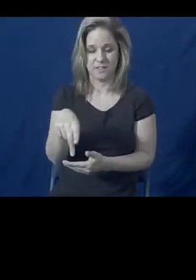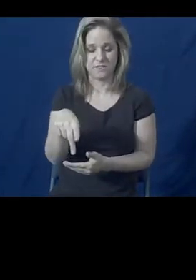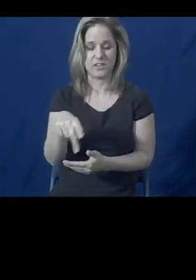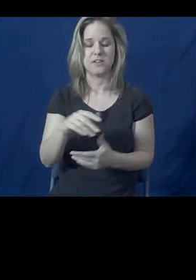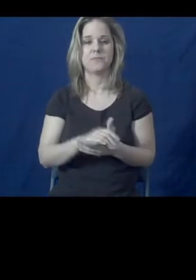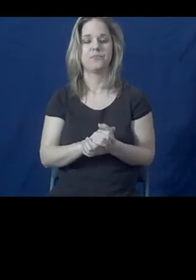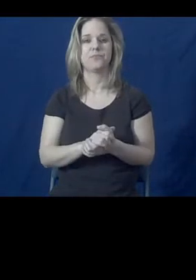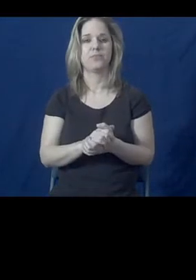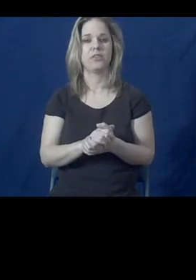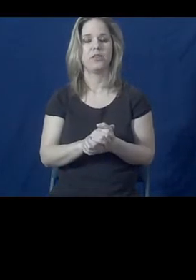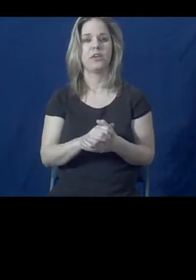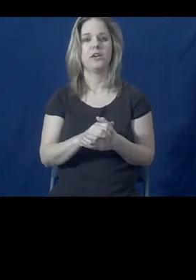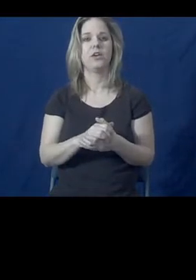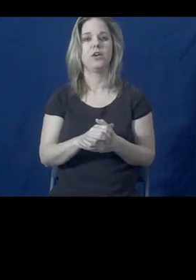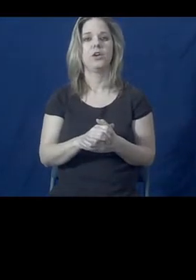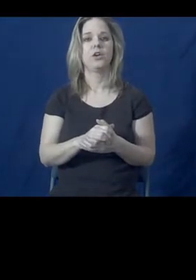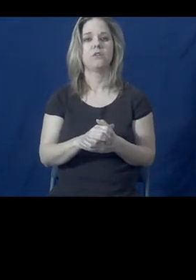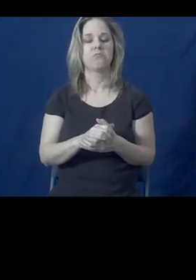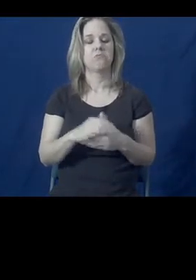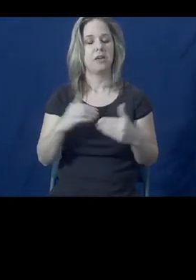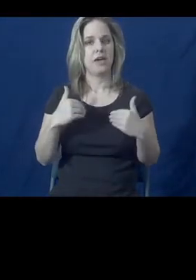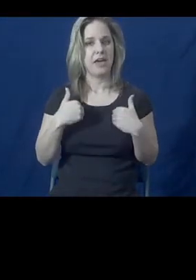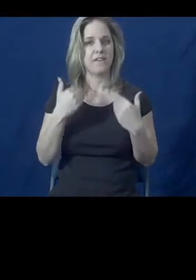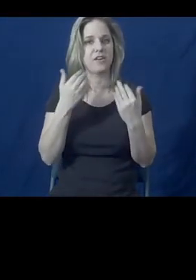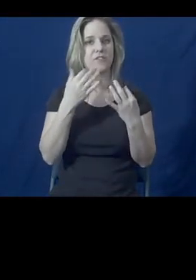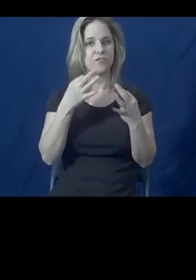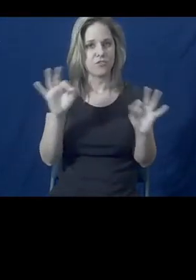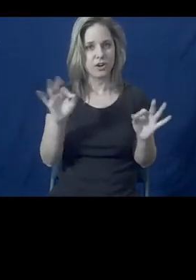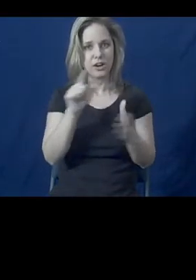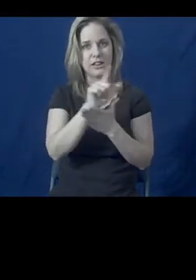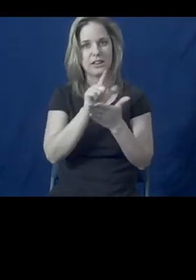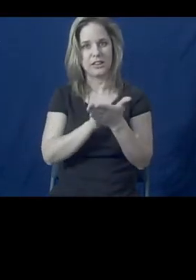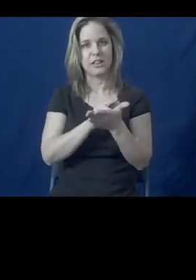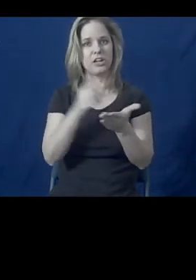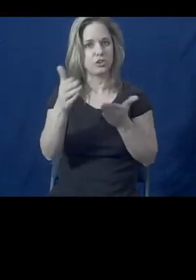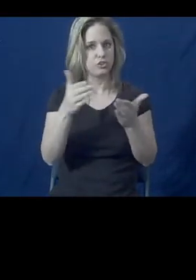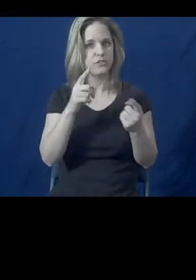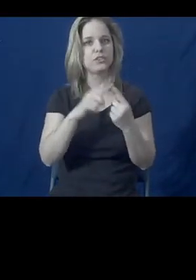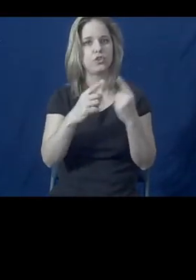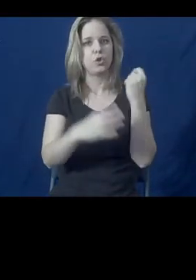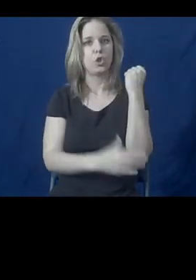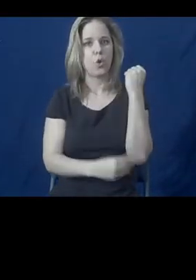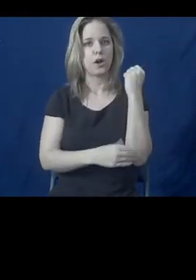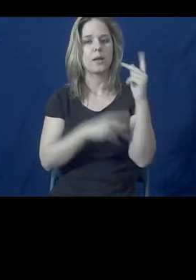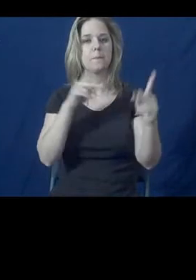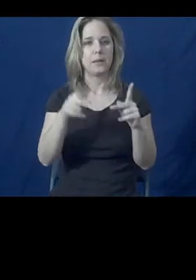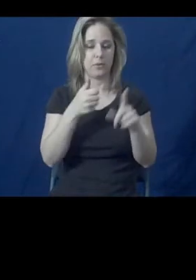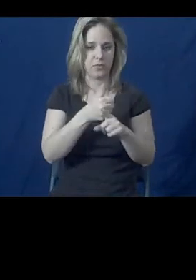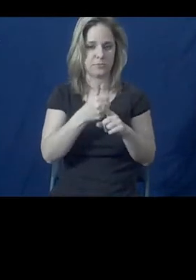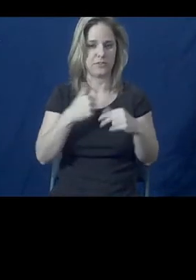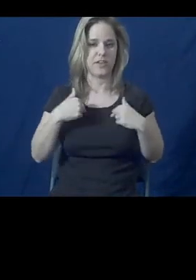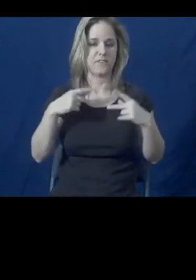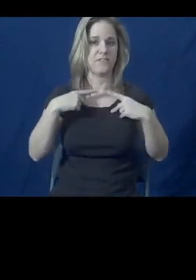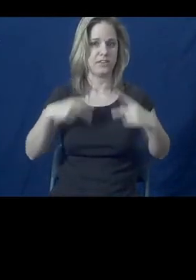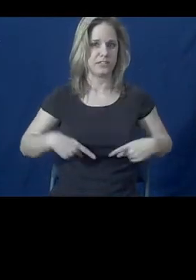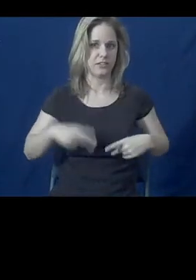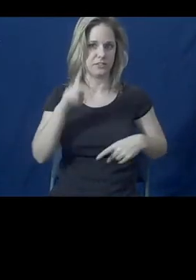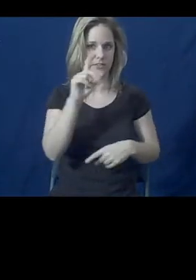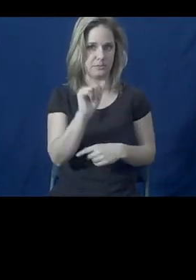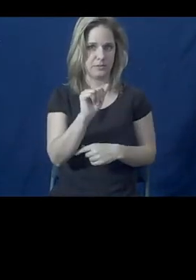and we provide free legal services to low-income people with physical disabilities.